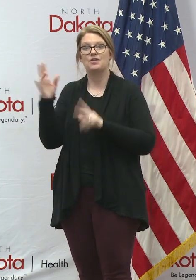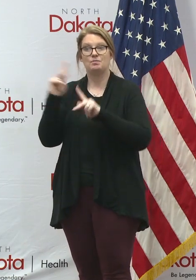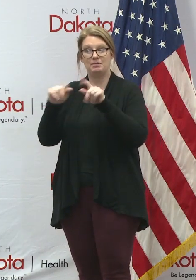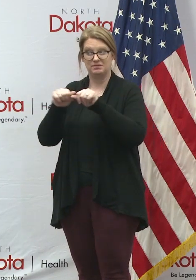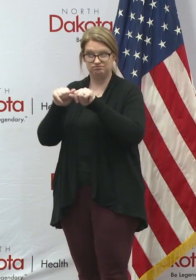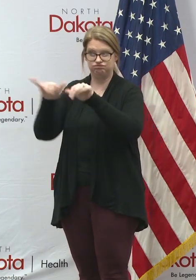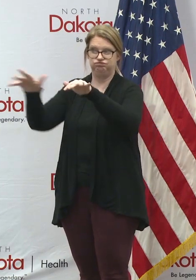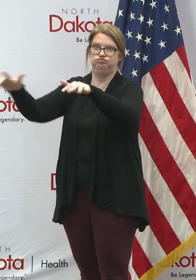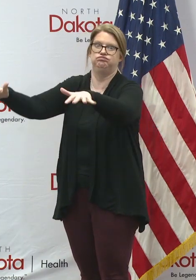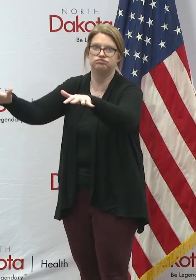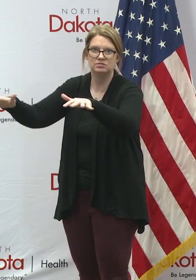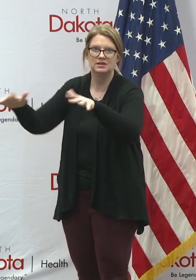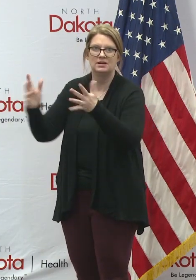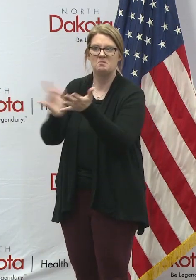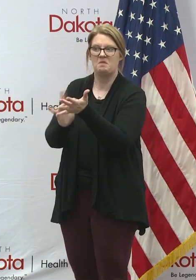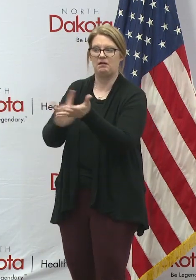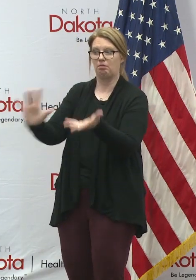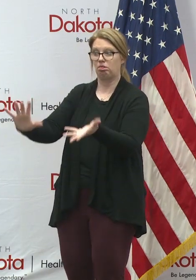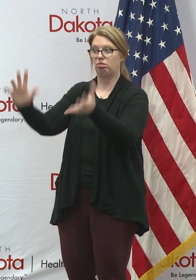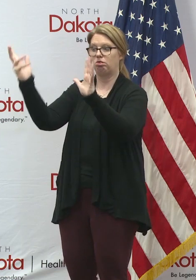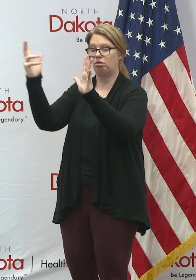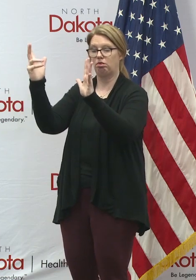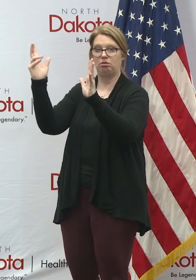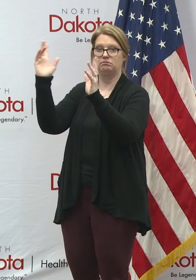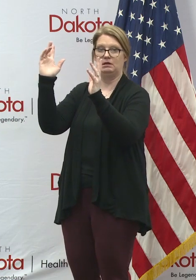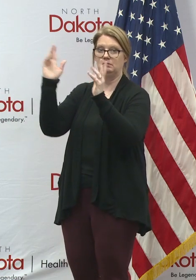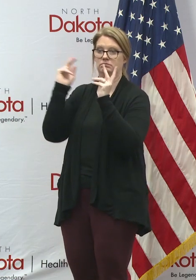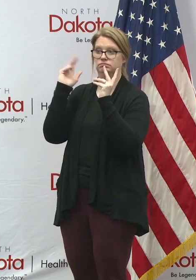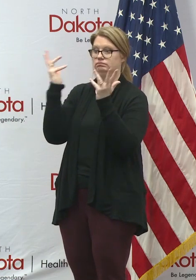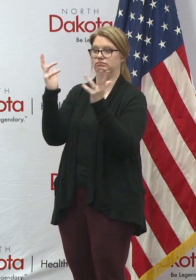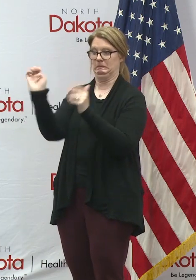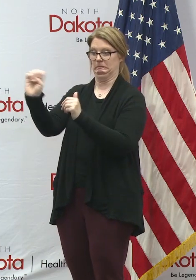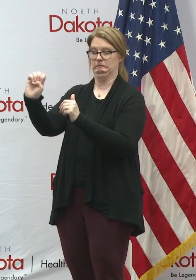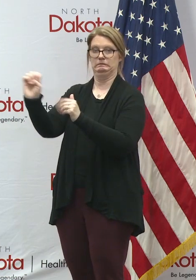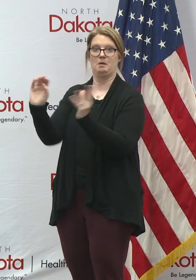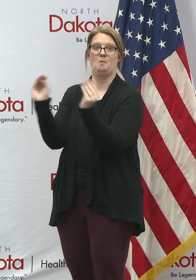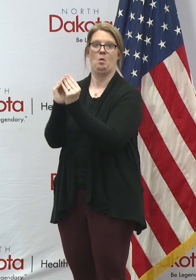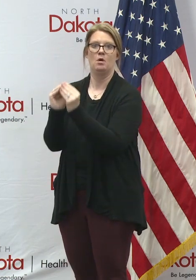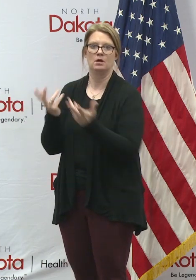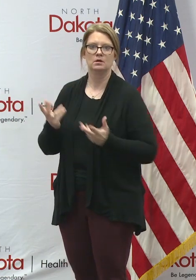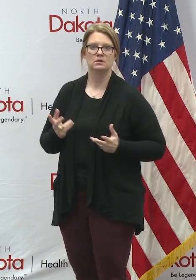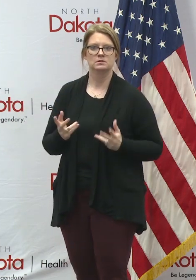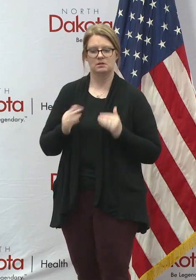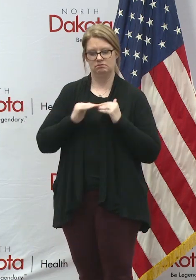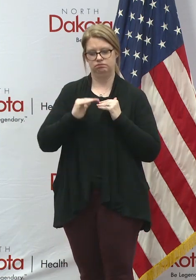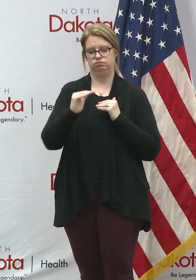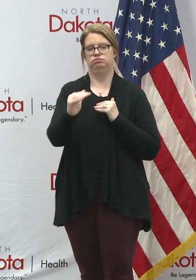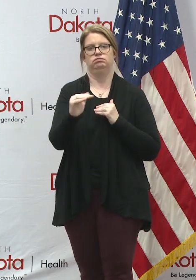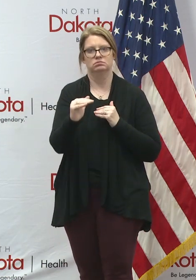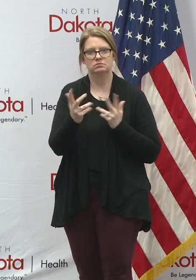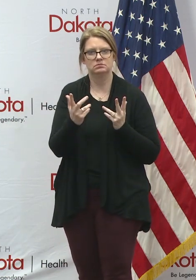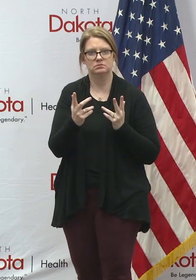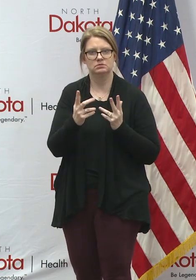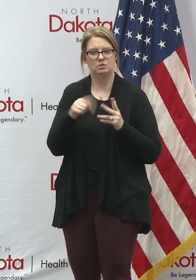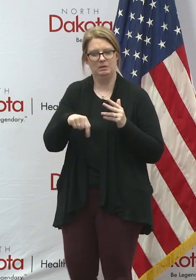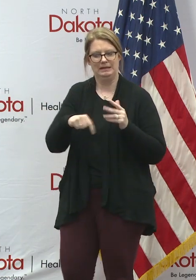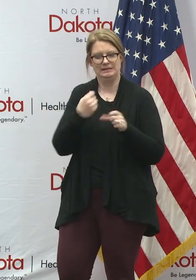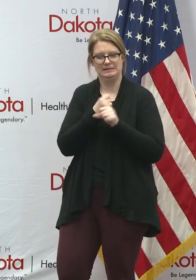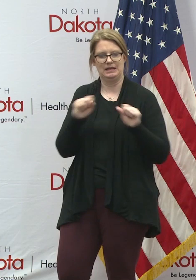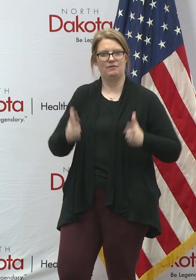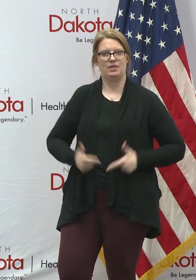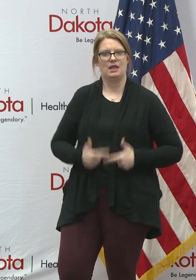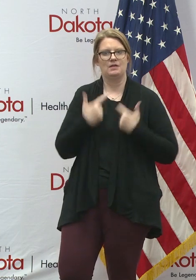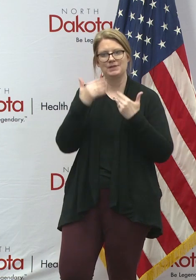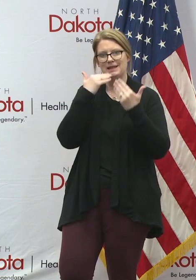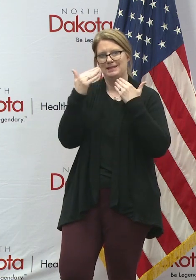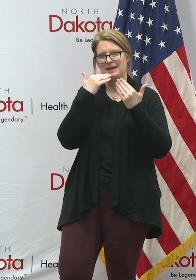medical battle. Well, the longer we can do containment, longer we can flatten that curve out, then the more time we have to prepare to make sure that we can save lives. So